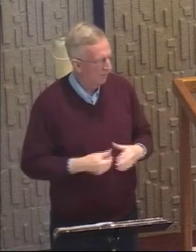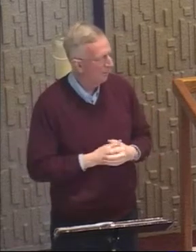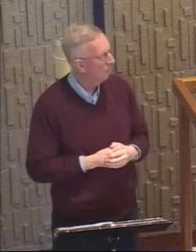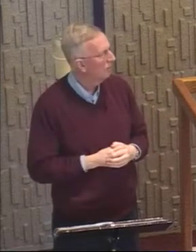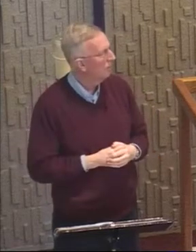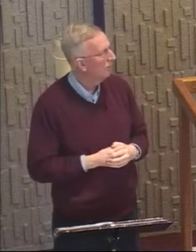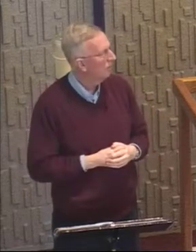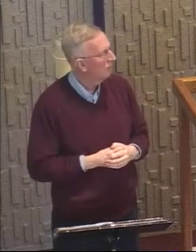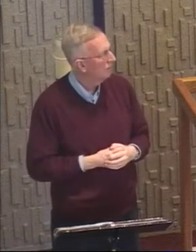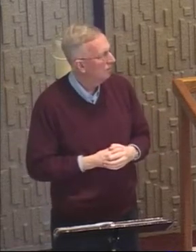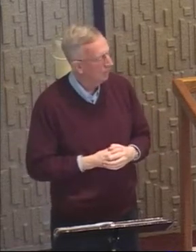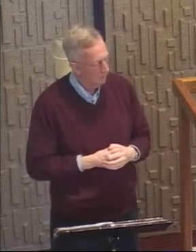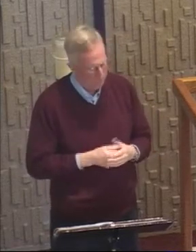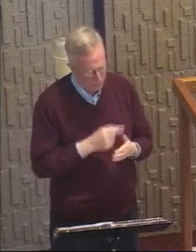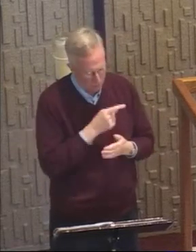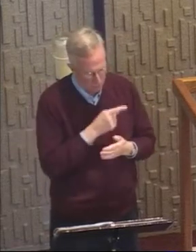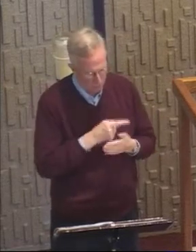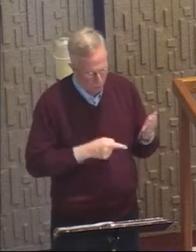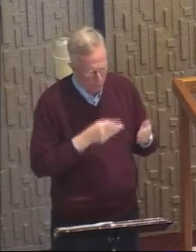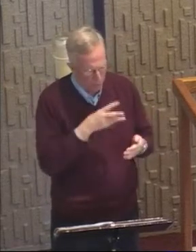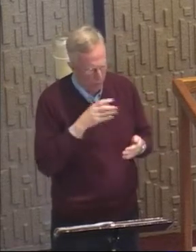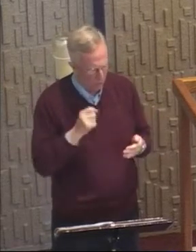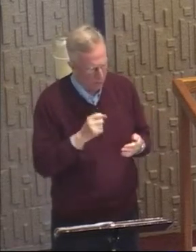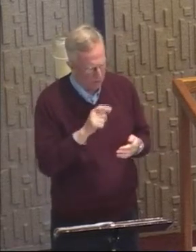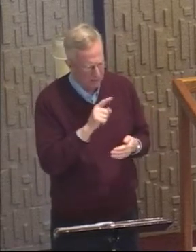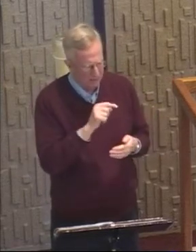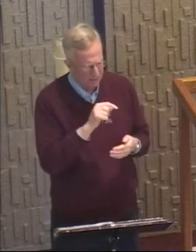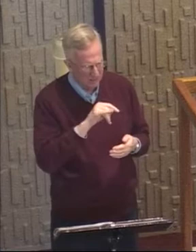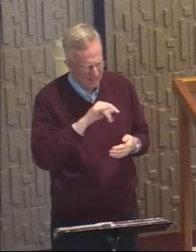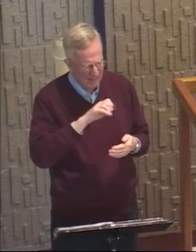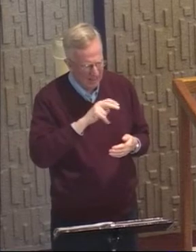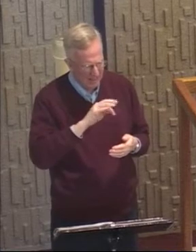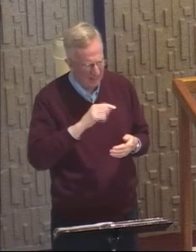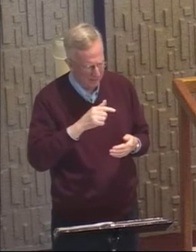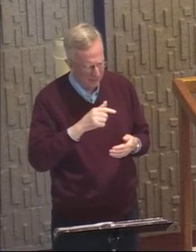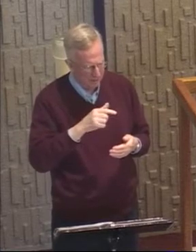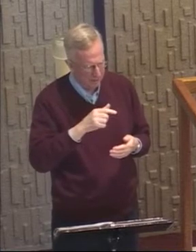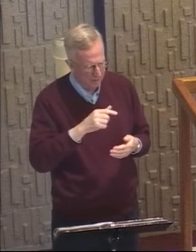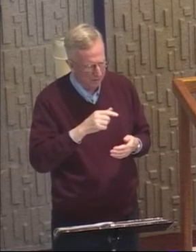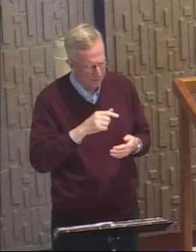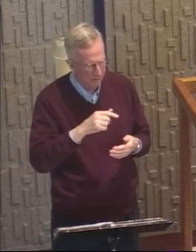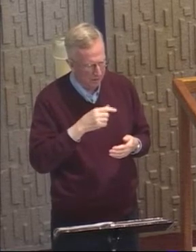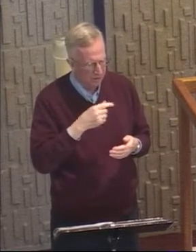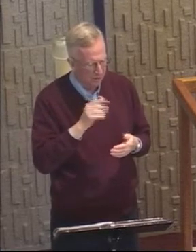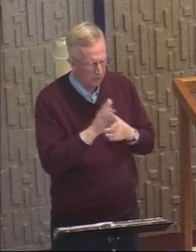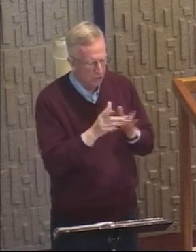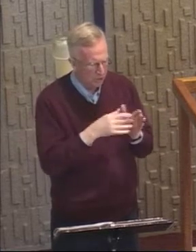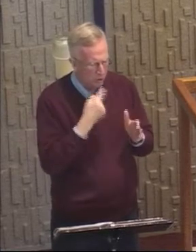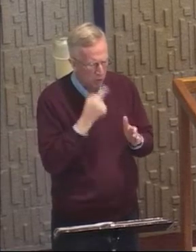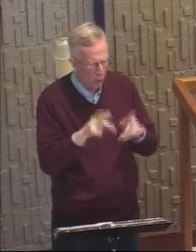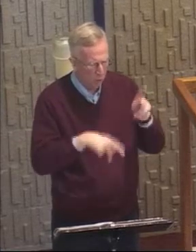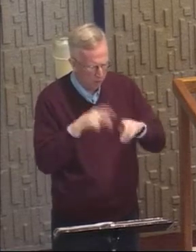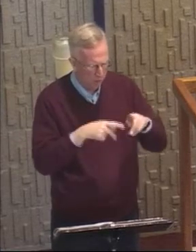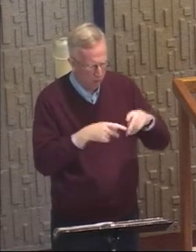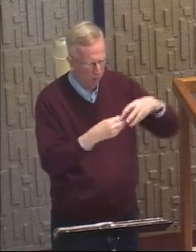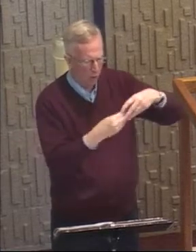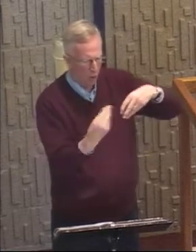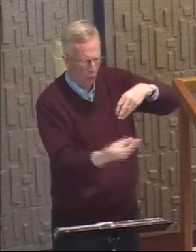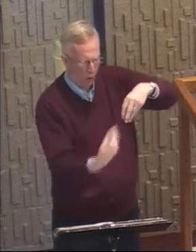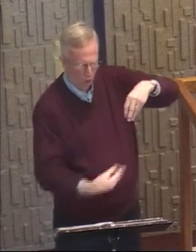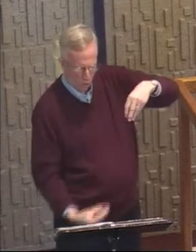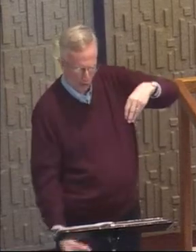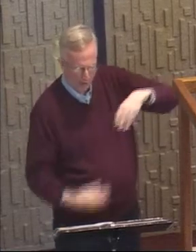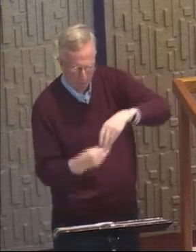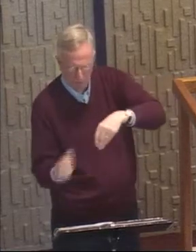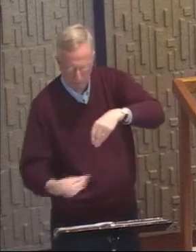all bound up. What was tying him? And then Jesus said, look, you got to go and untie him. Let him go. But I think about in